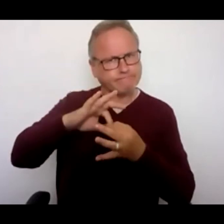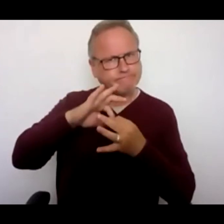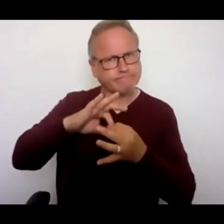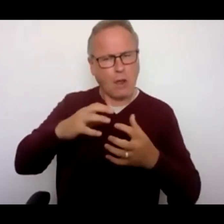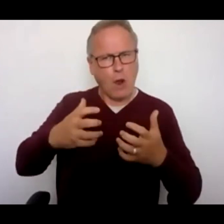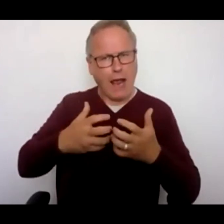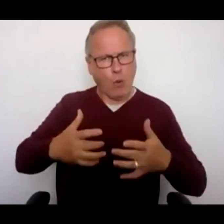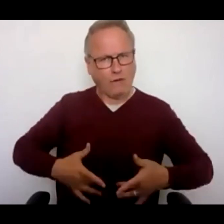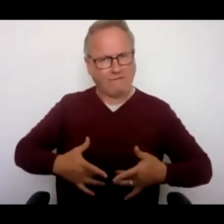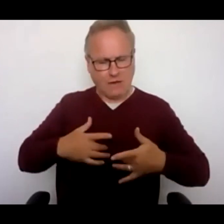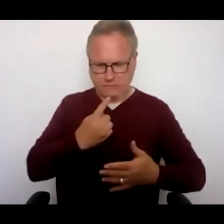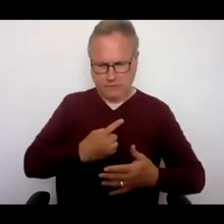ourselves.